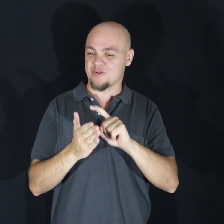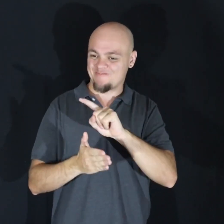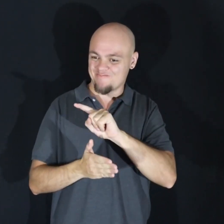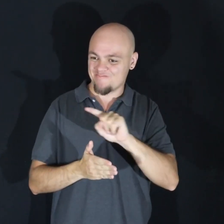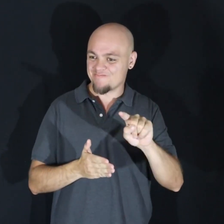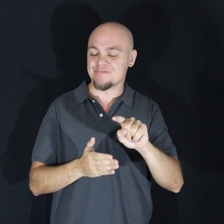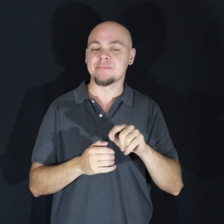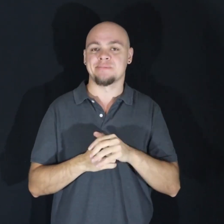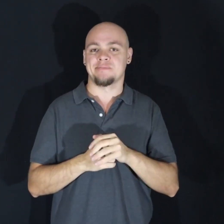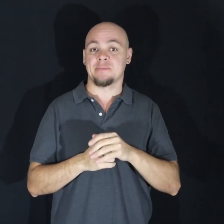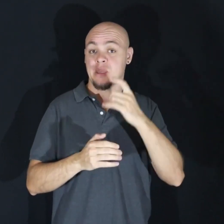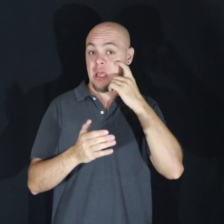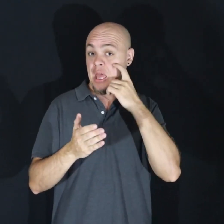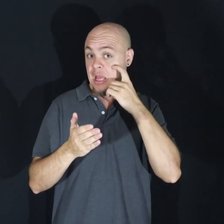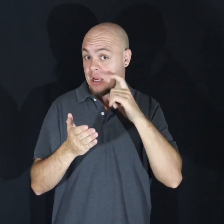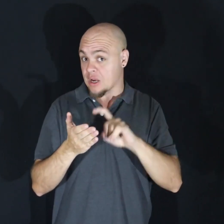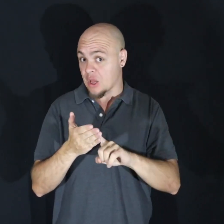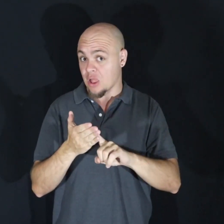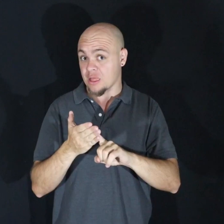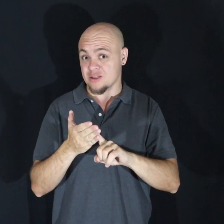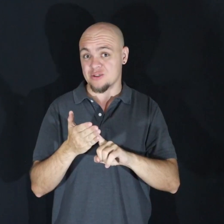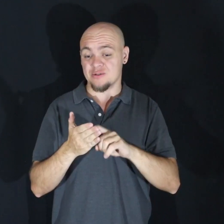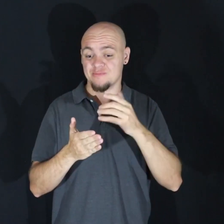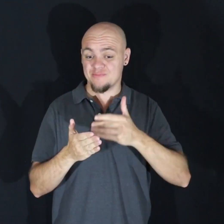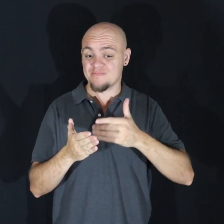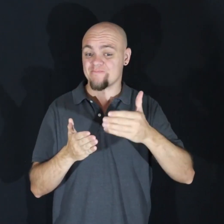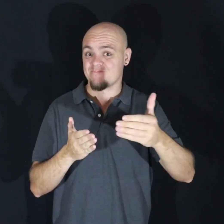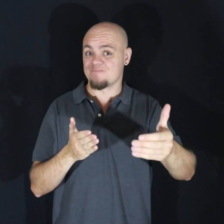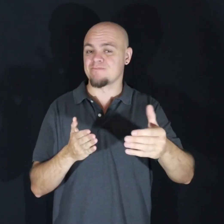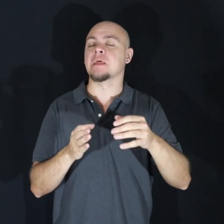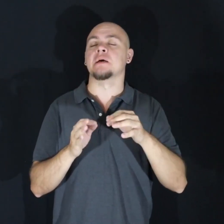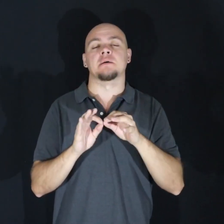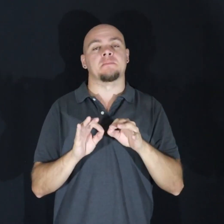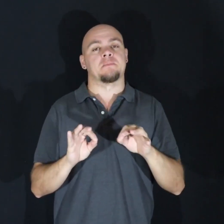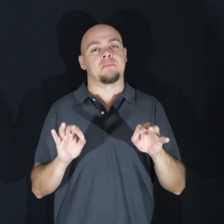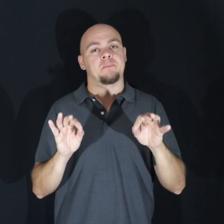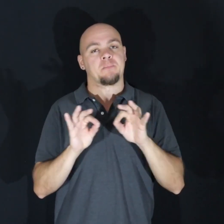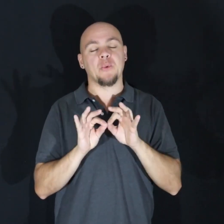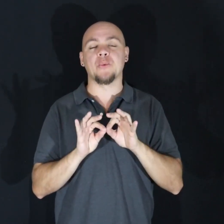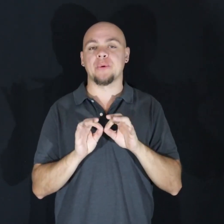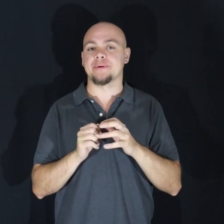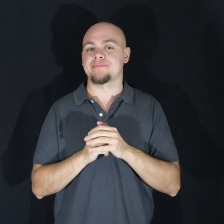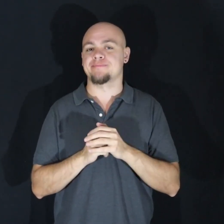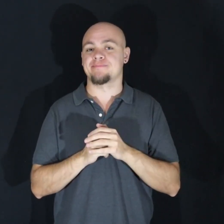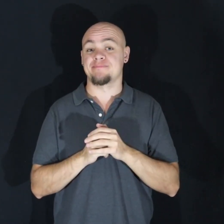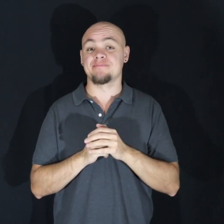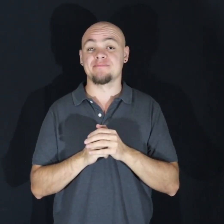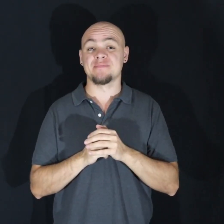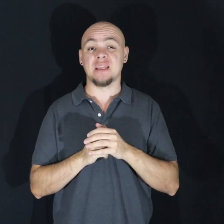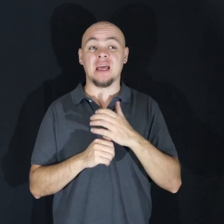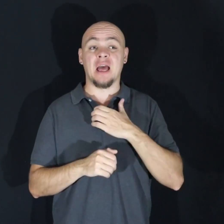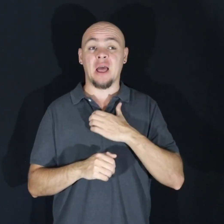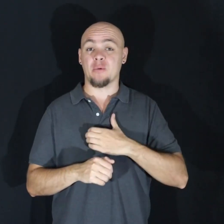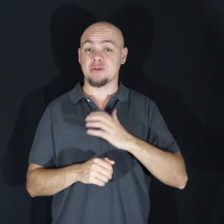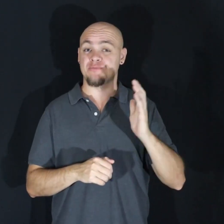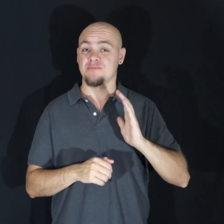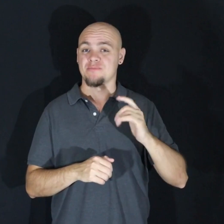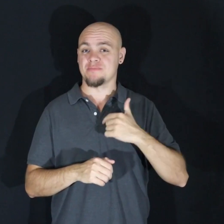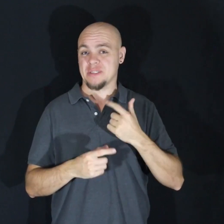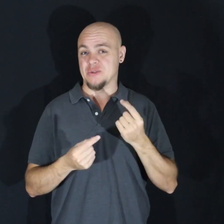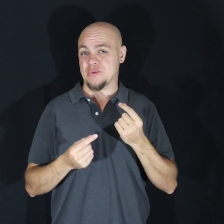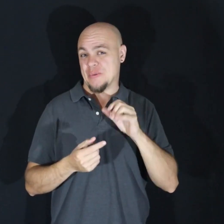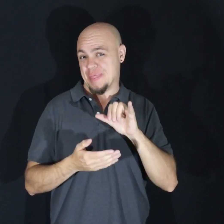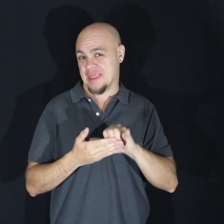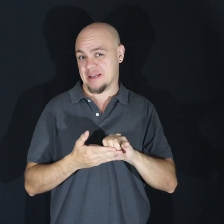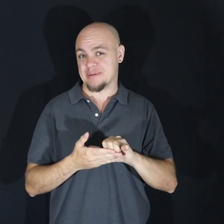But acknowledging along the way is important. This is something I wish I had really done. Moments of gratitude